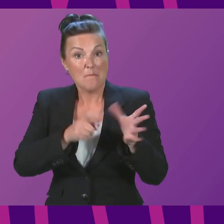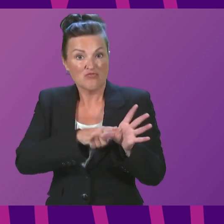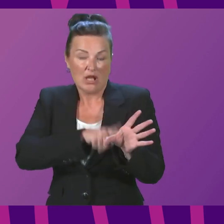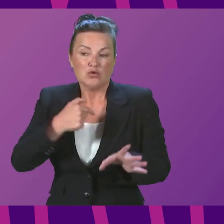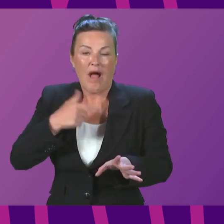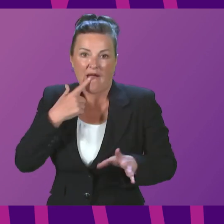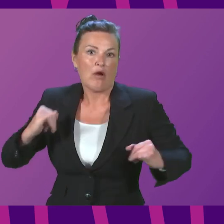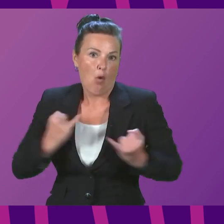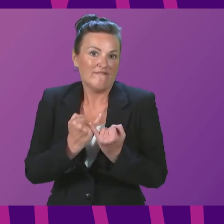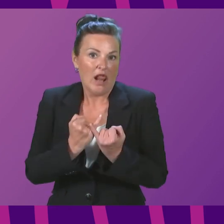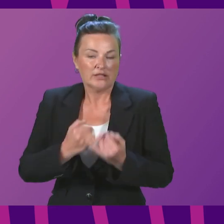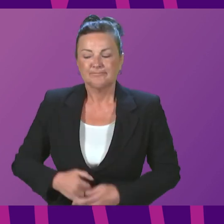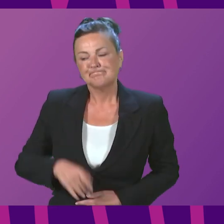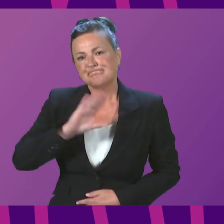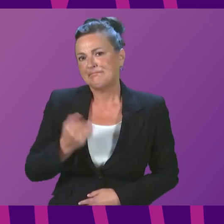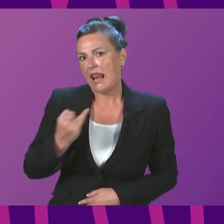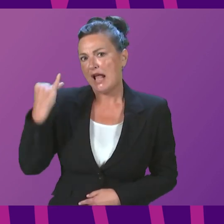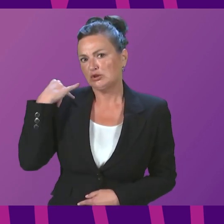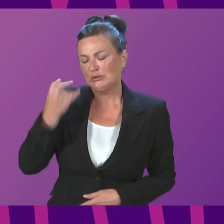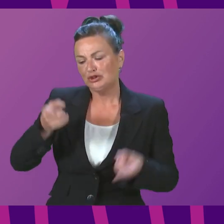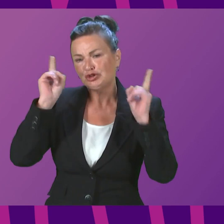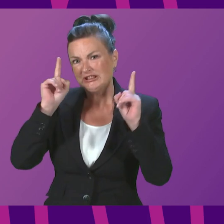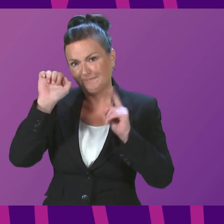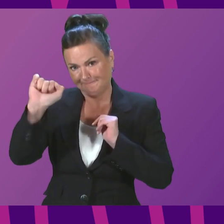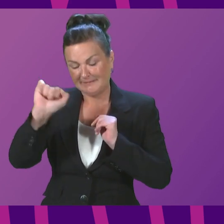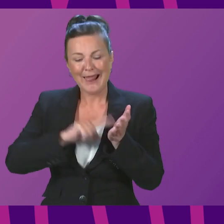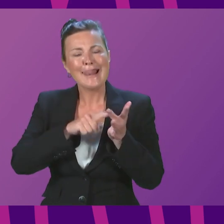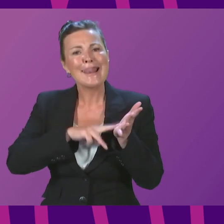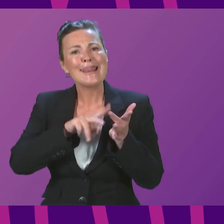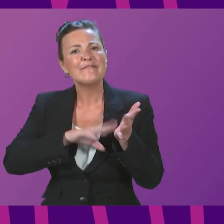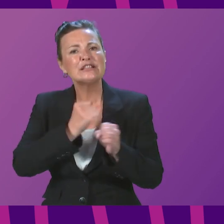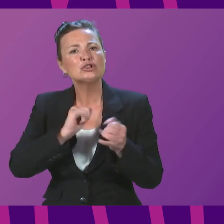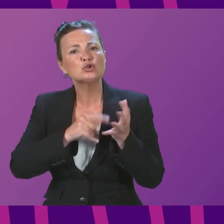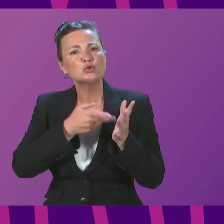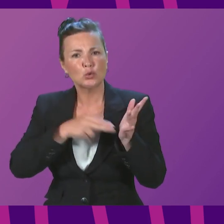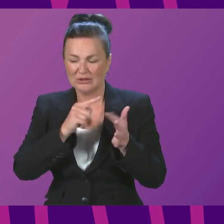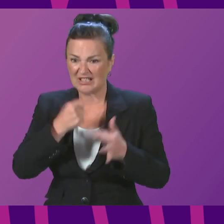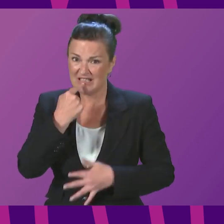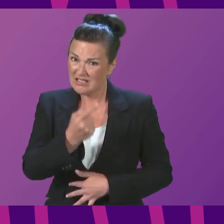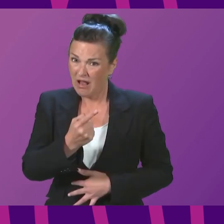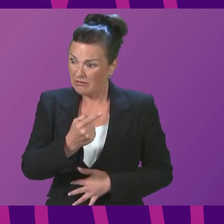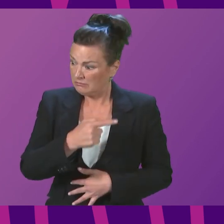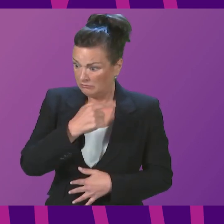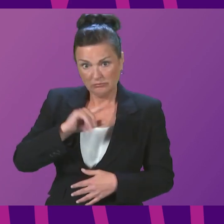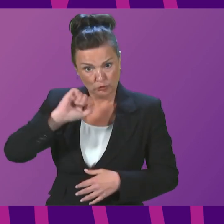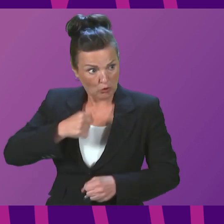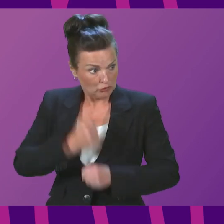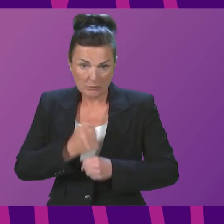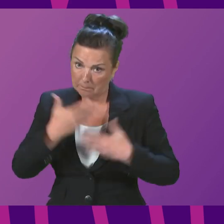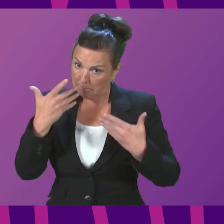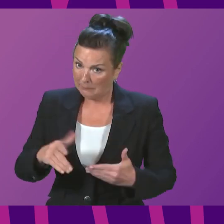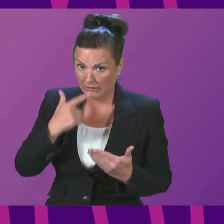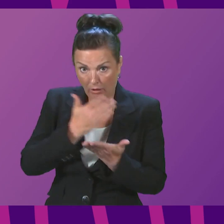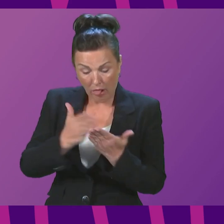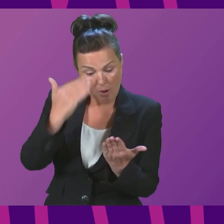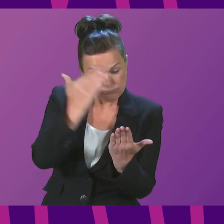Police Scotland, Sir Ian Livingstone, said the Scottish Government had, and this is a quote, clearly set out its spending priorities. Policing